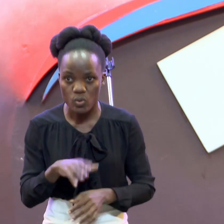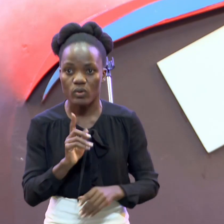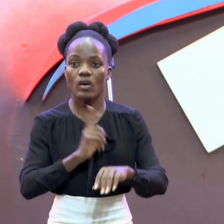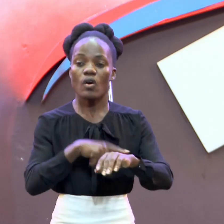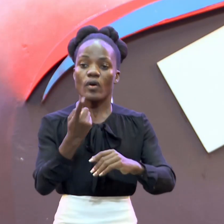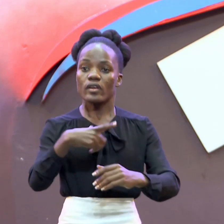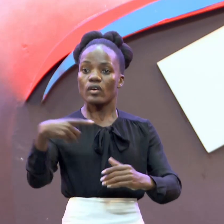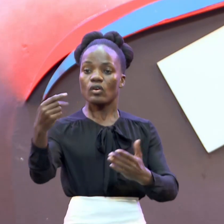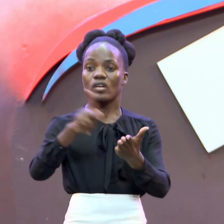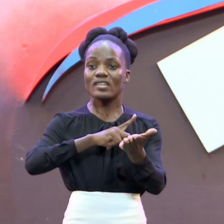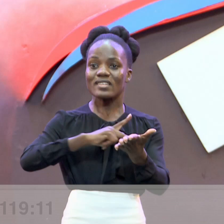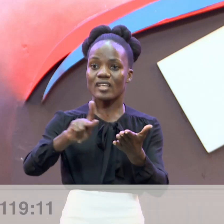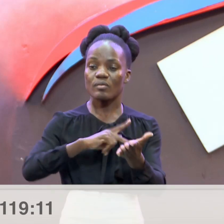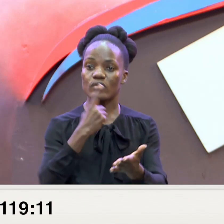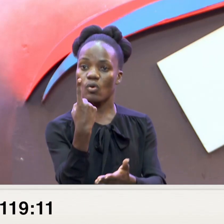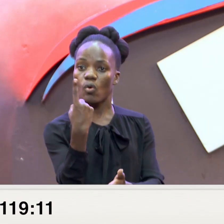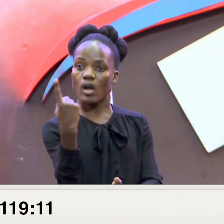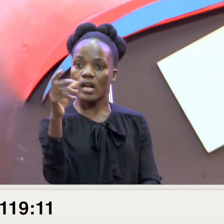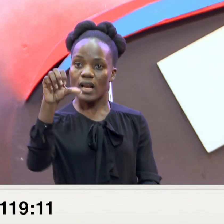Psalms 119